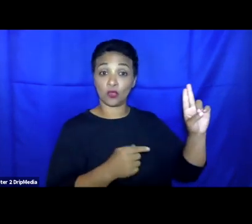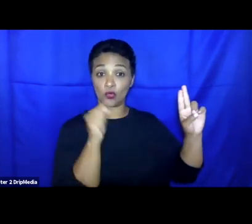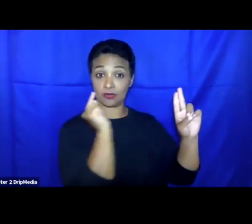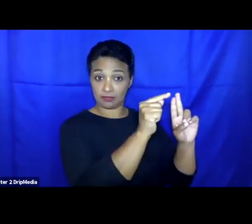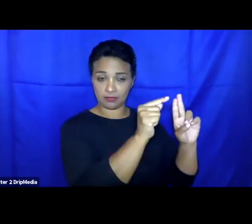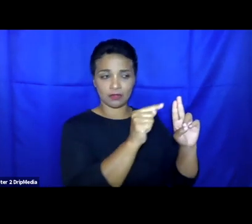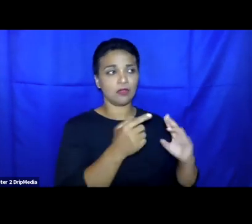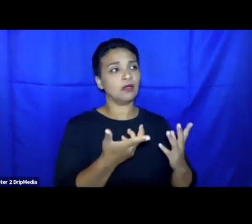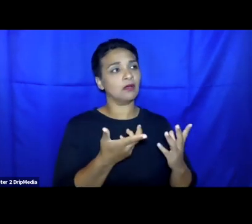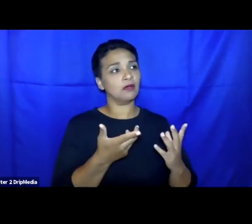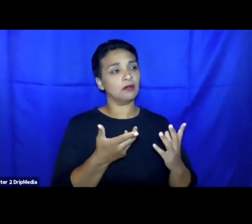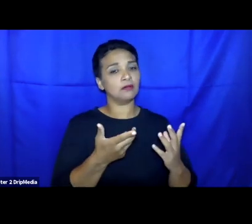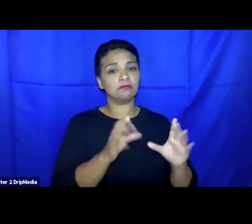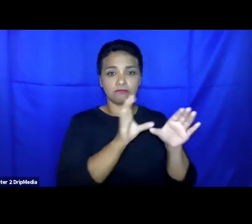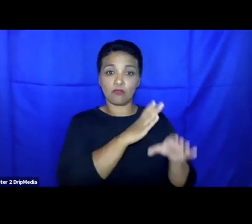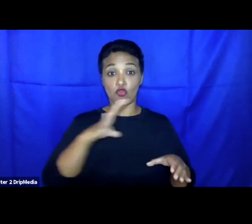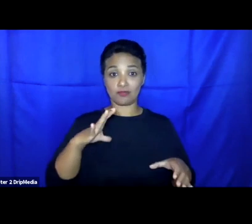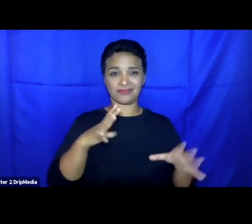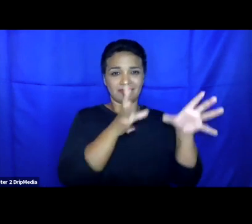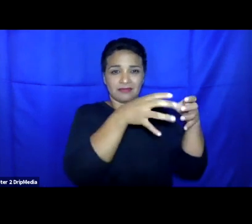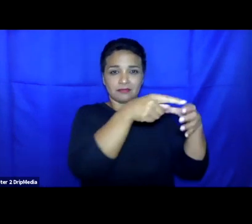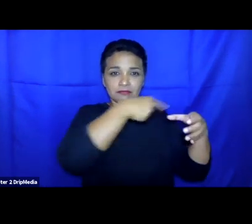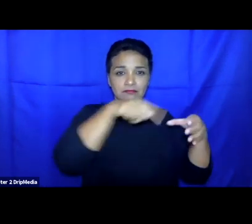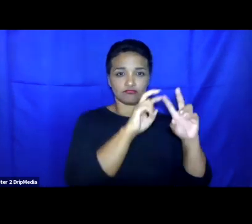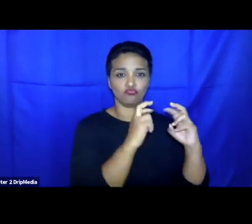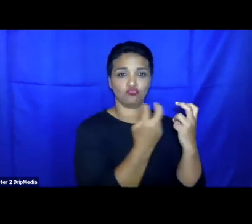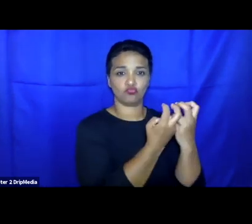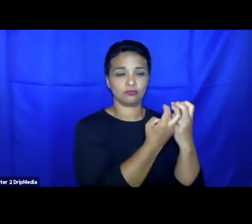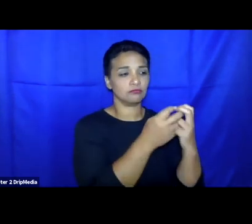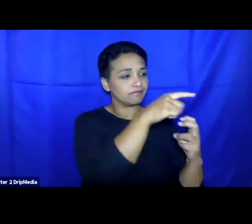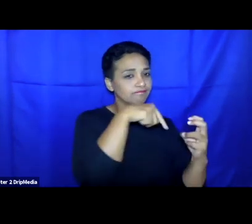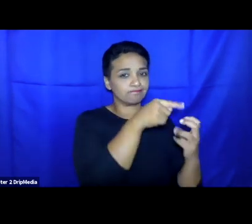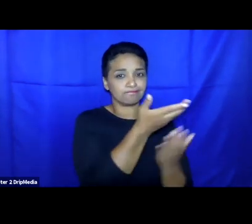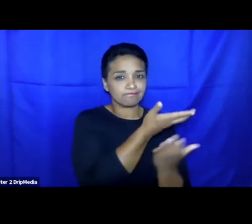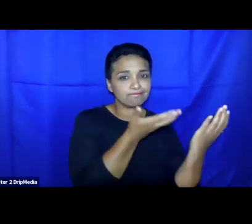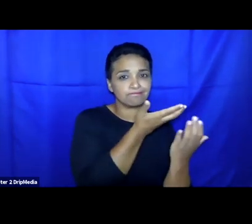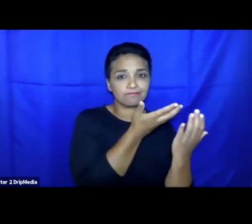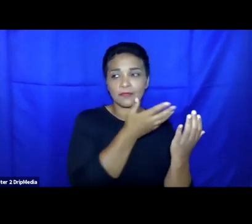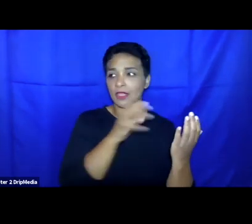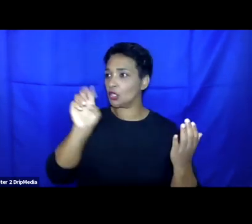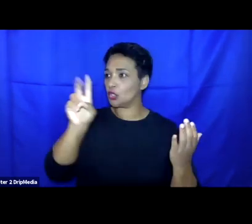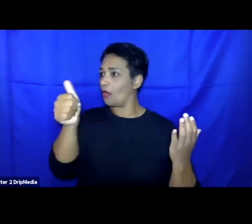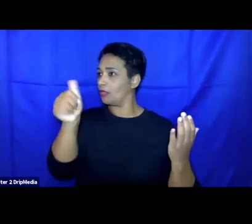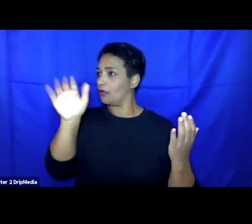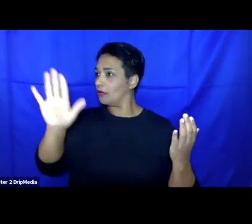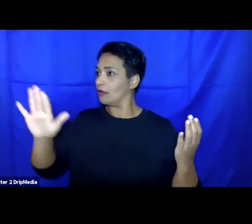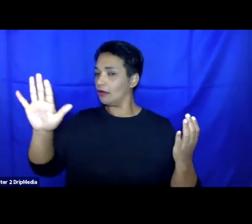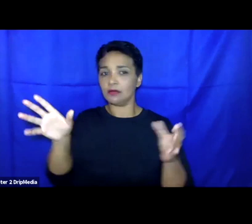cooperation with non-EU states, that is where I think